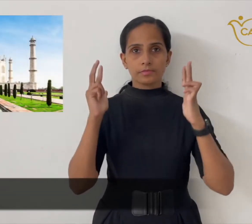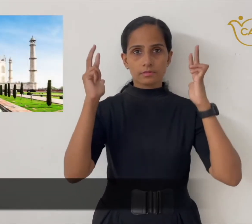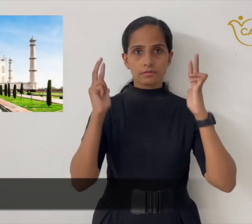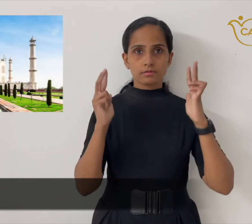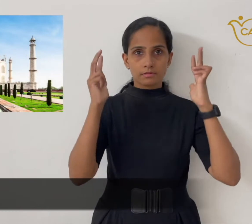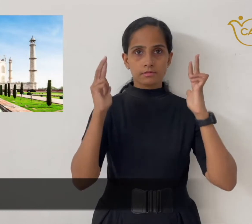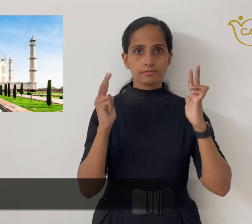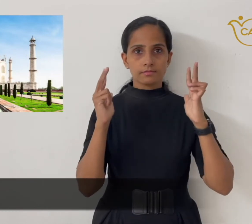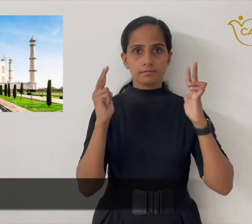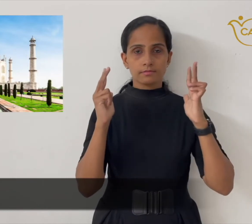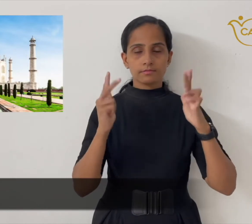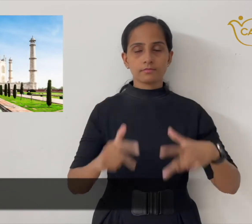Agra